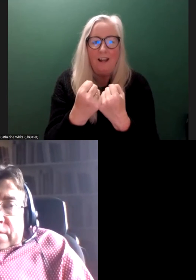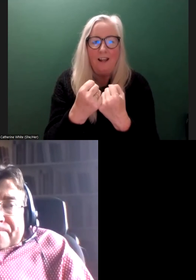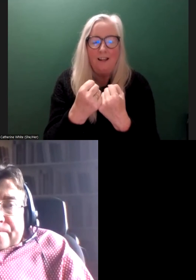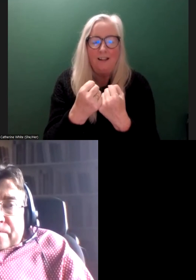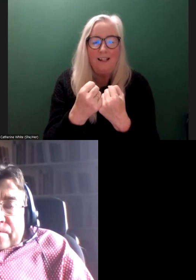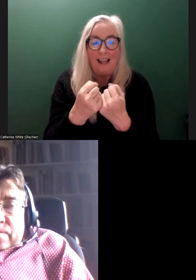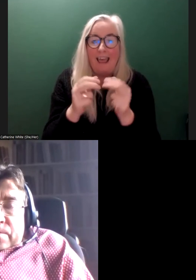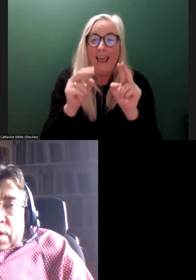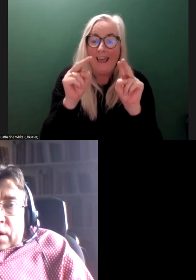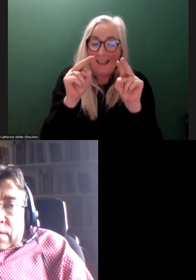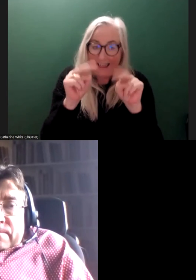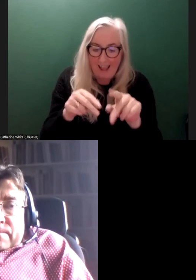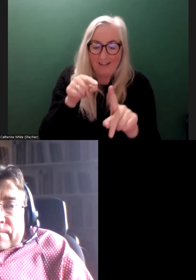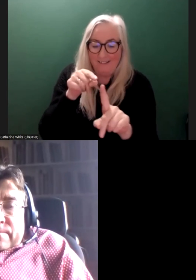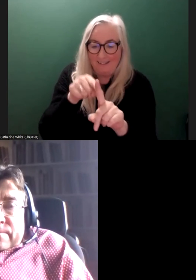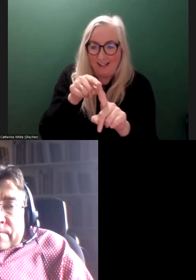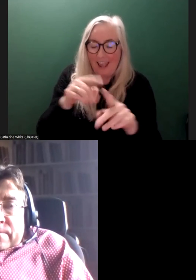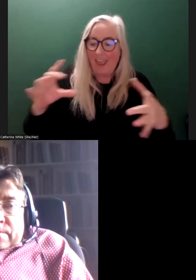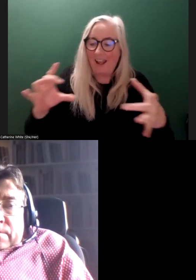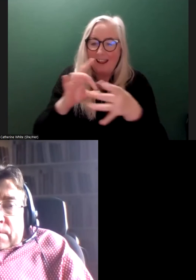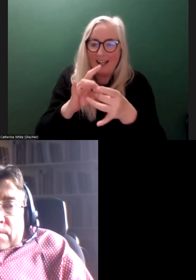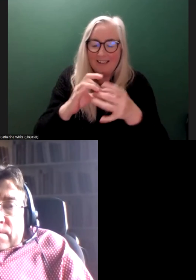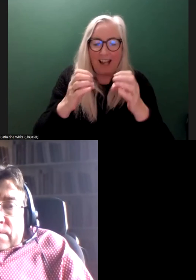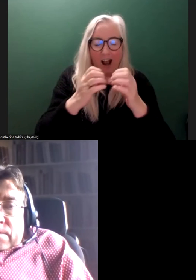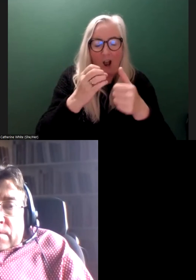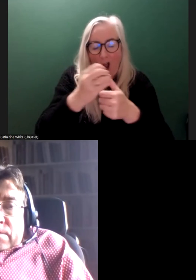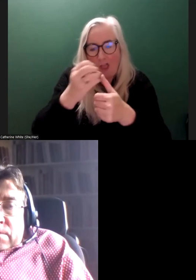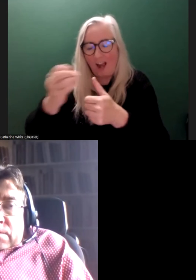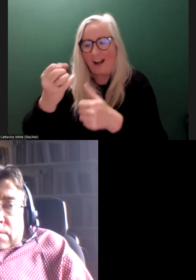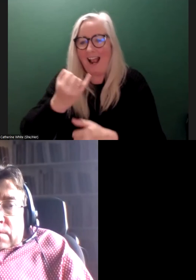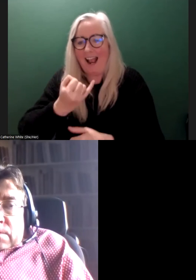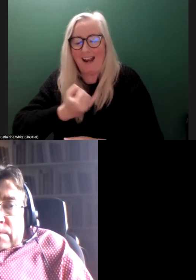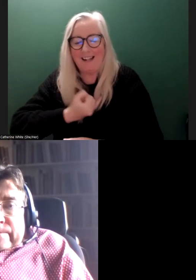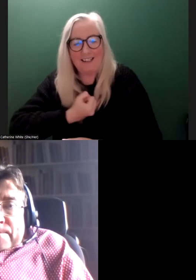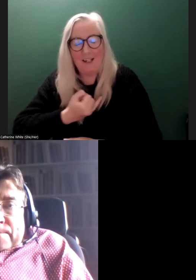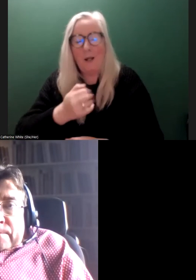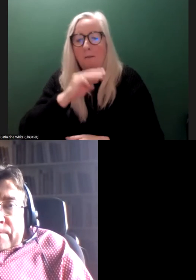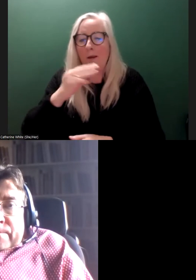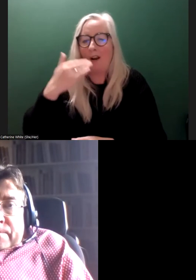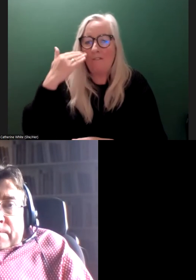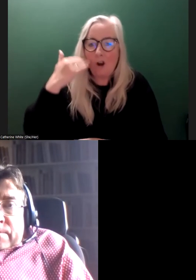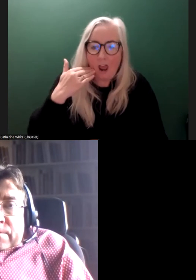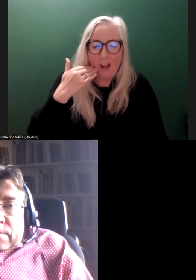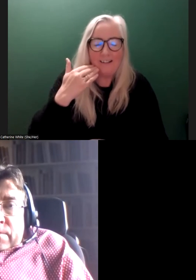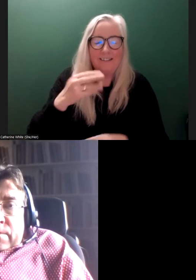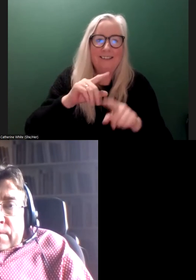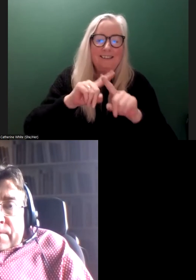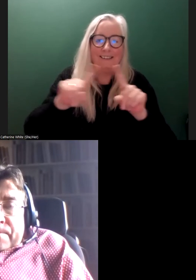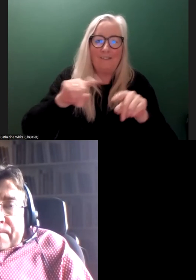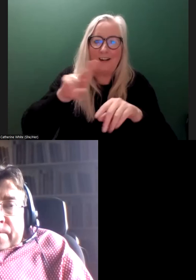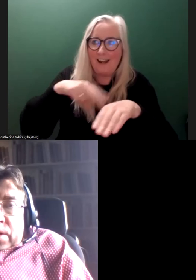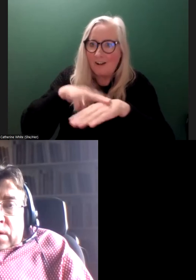can be something that links every other identity. Whether that's people of colour, people of different nationalities, religions,